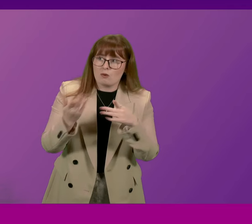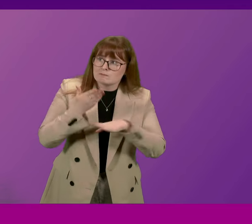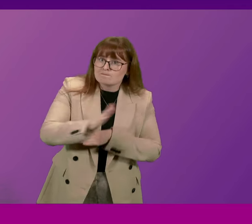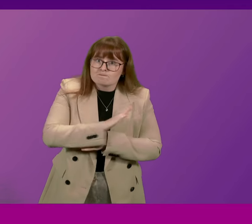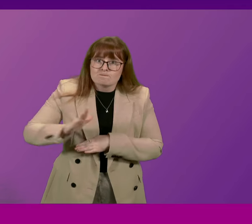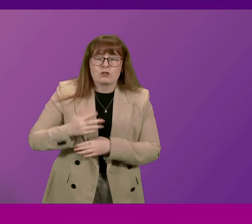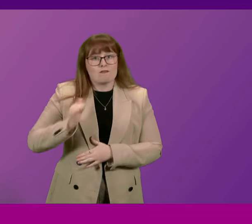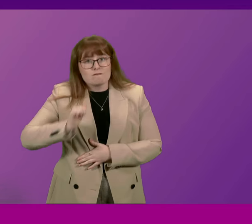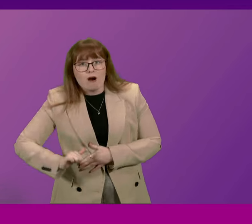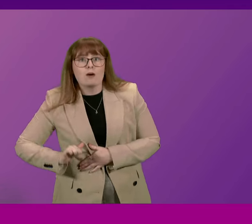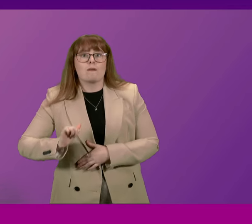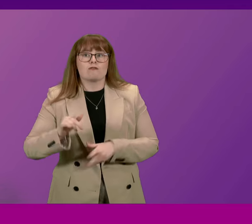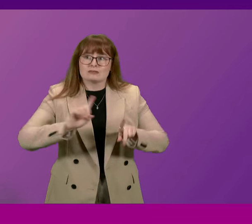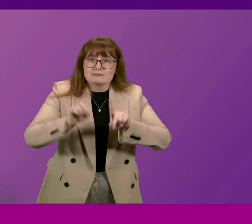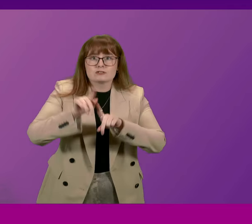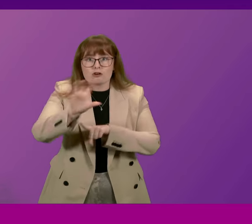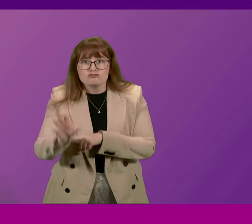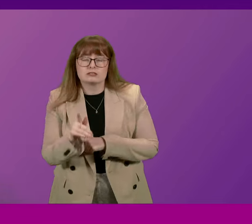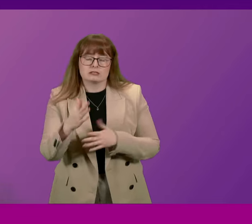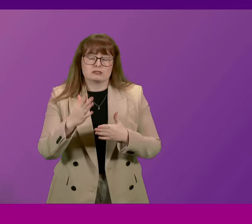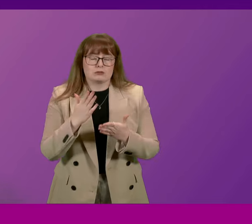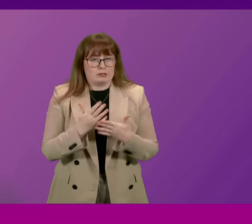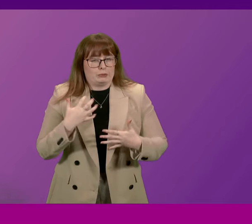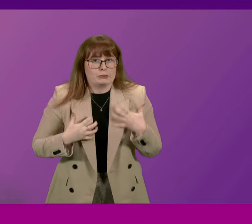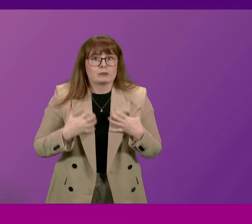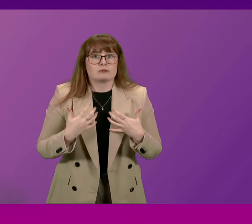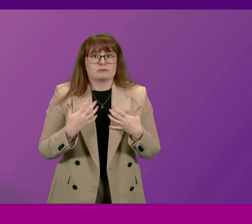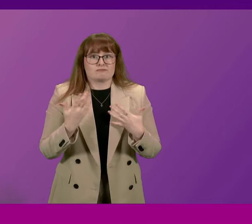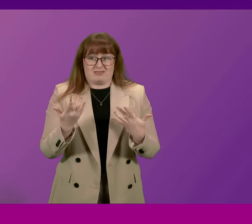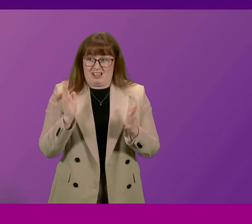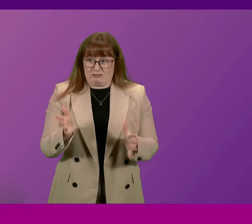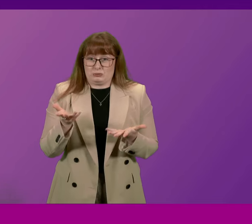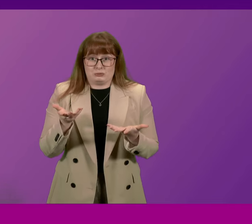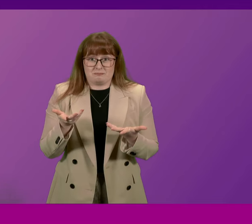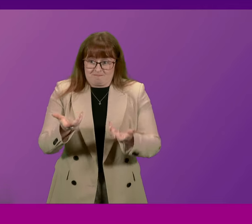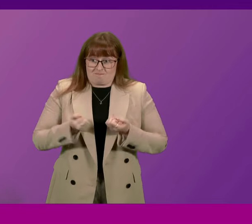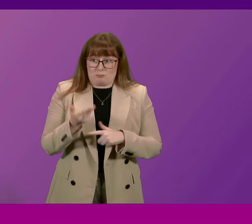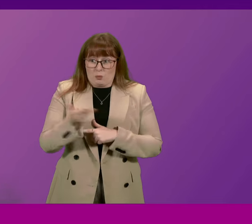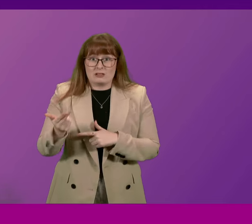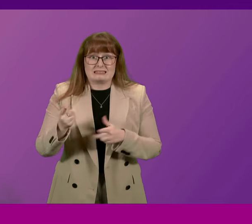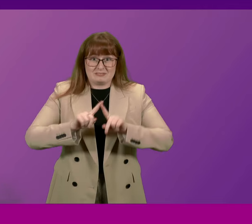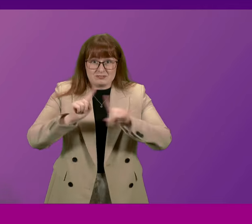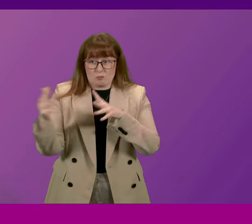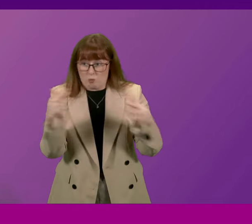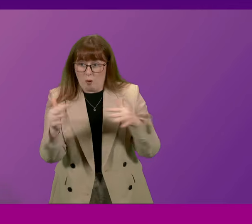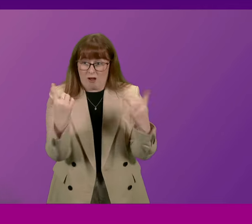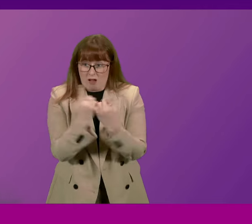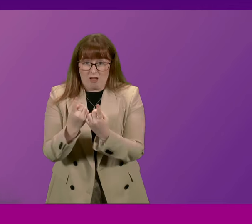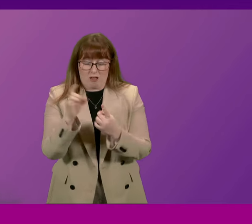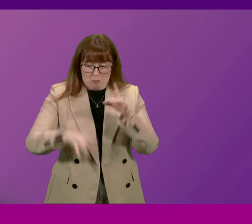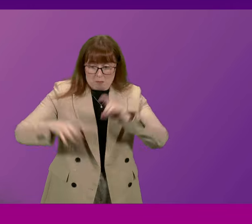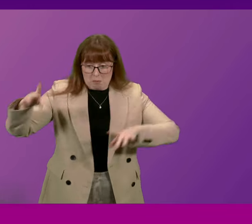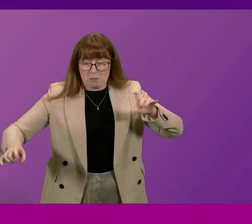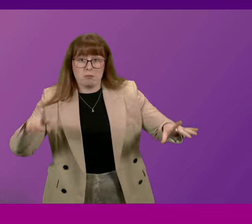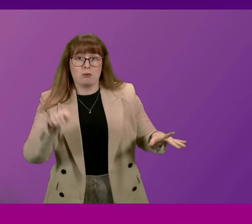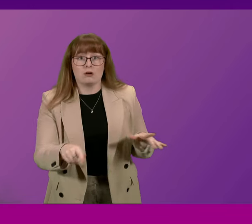the farmers of Arras and Thiepval and Passchendaele unearth bullets and shrapnel and other material of war. It's called the iron